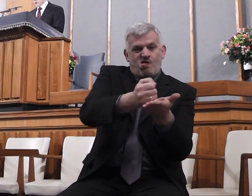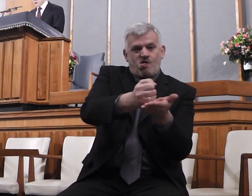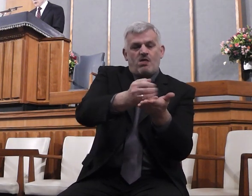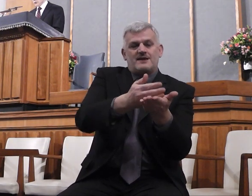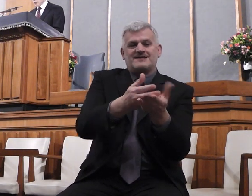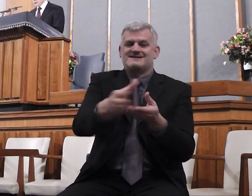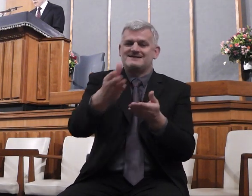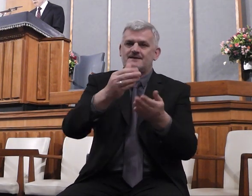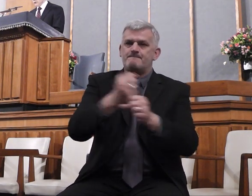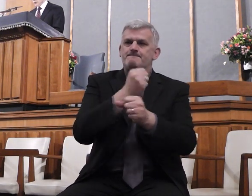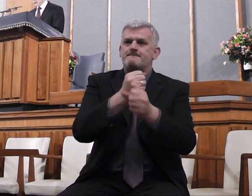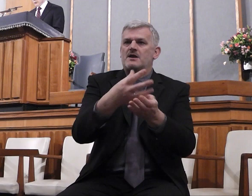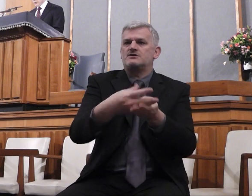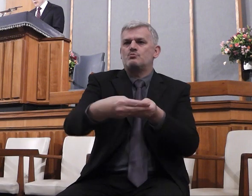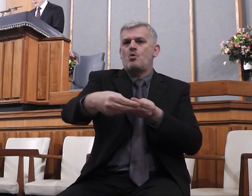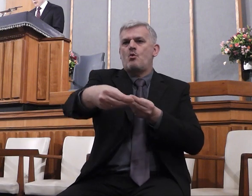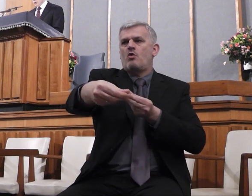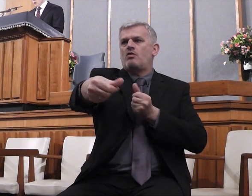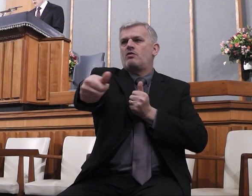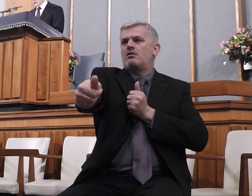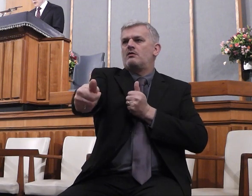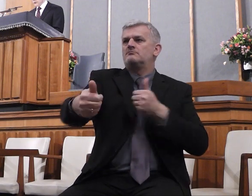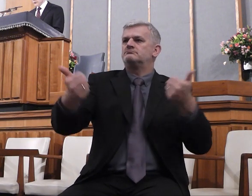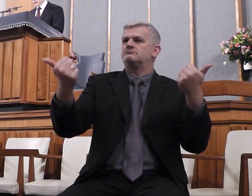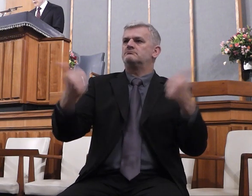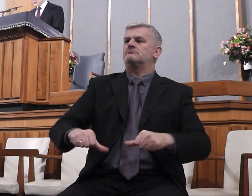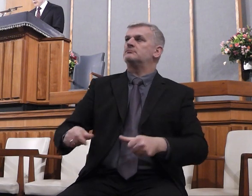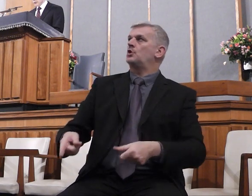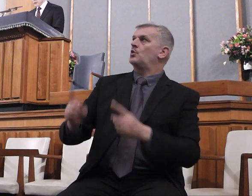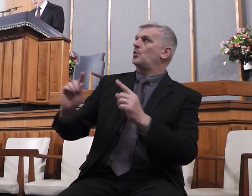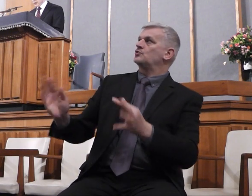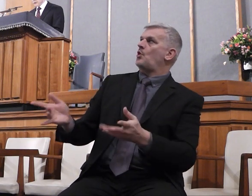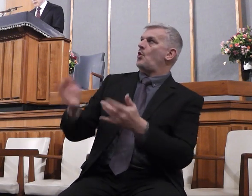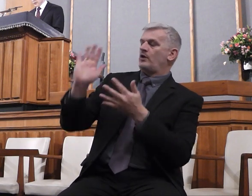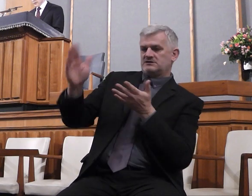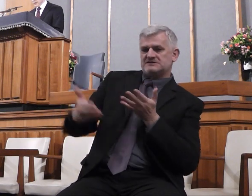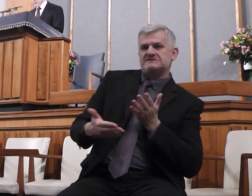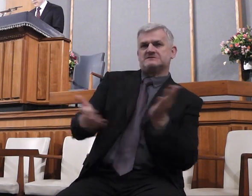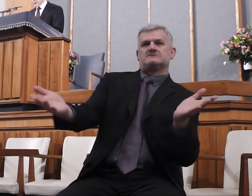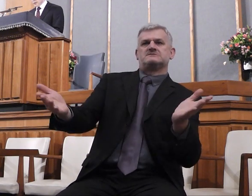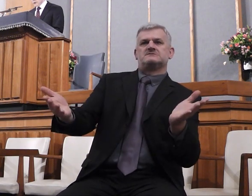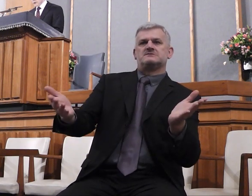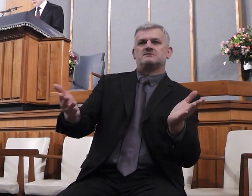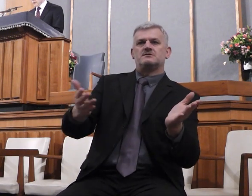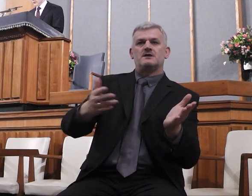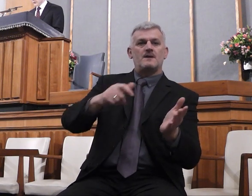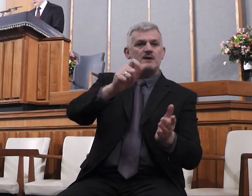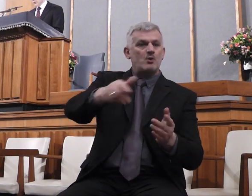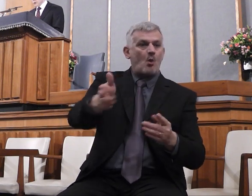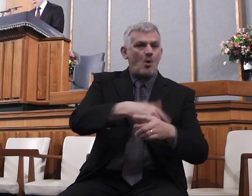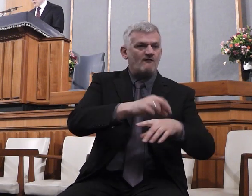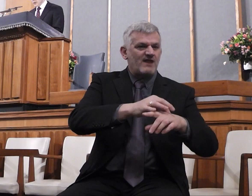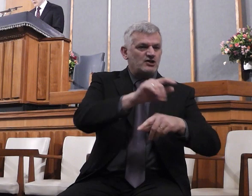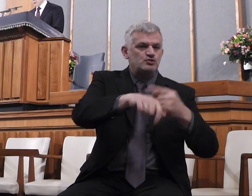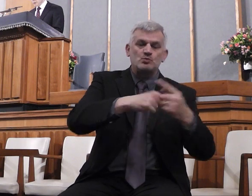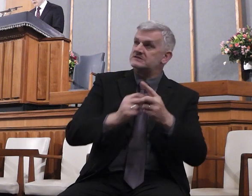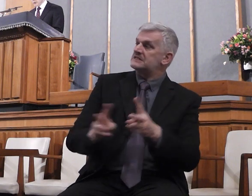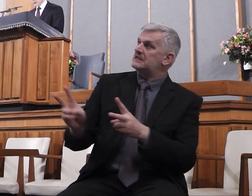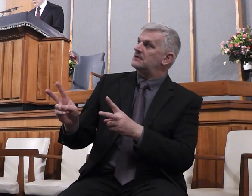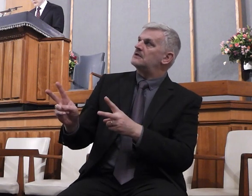the Lord shall be revealed, and all flesh shall see it together, for the mouth of the Lord hath spoken it.